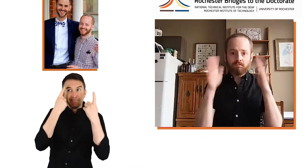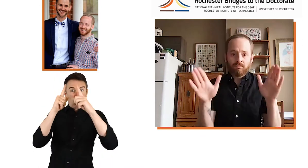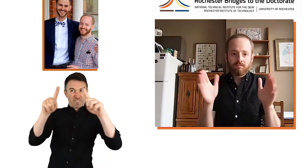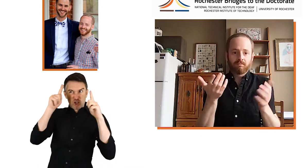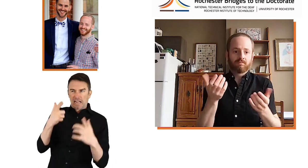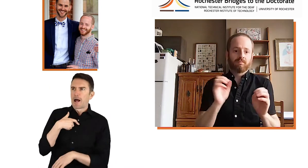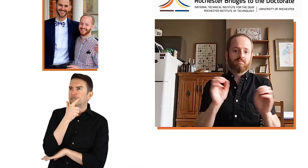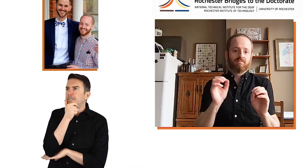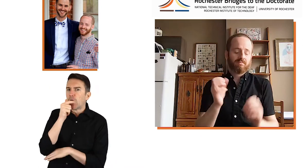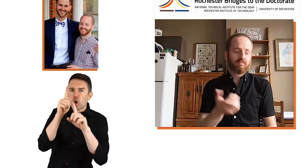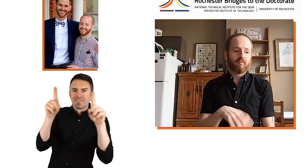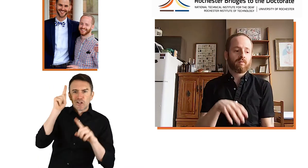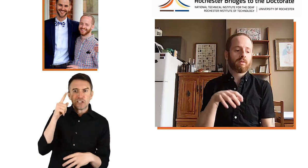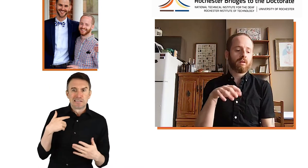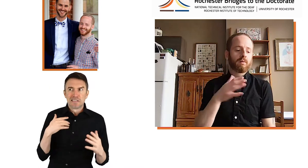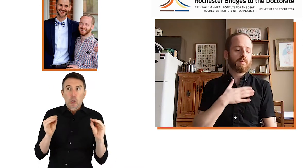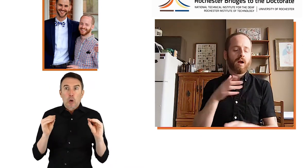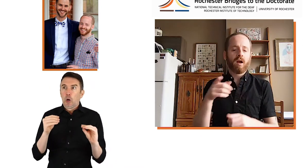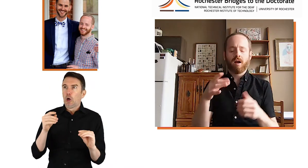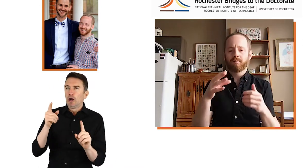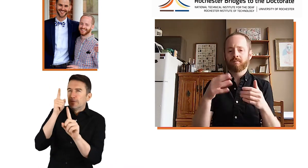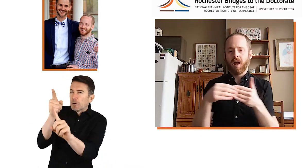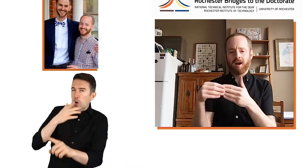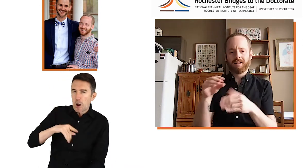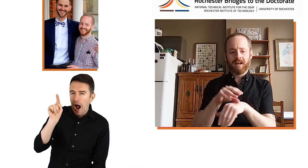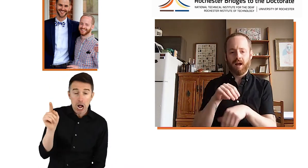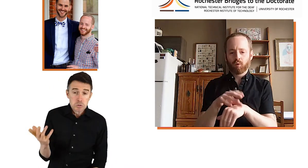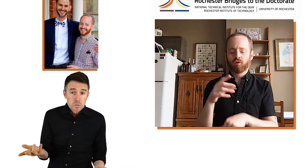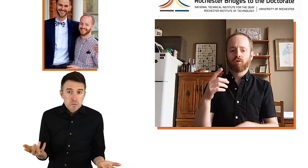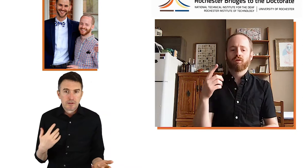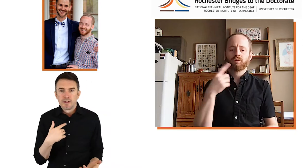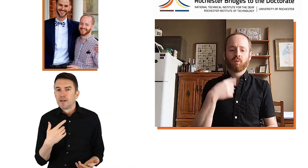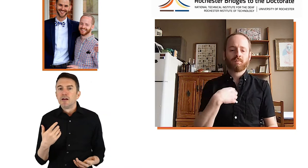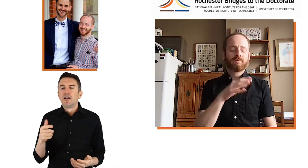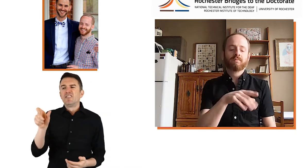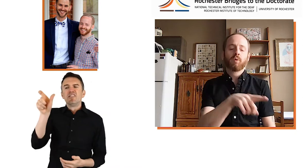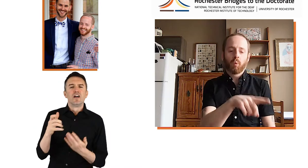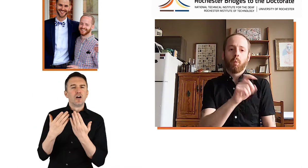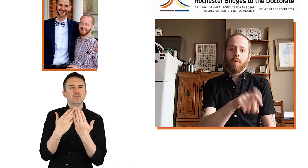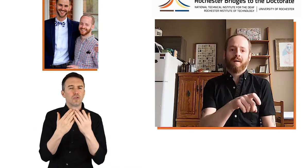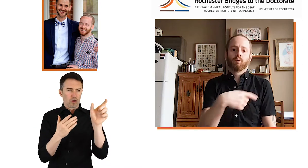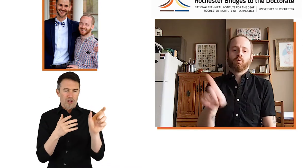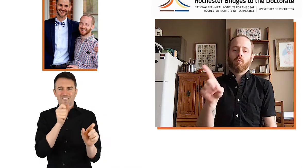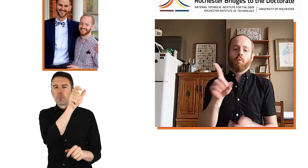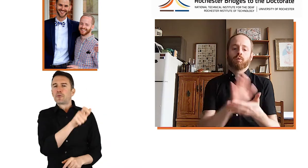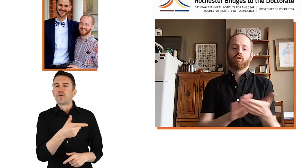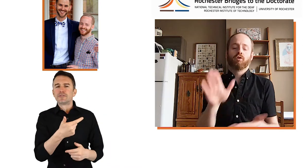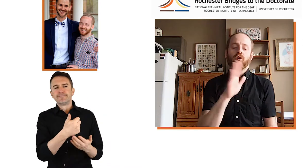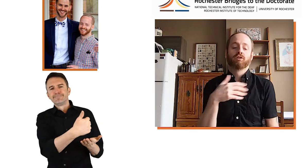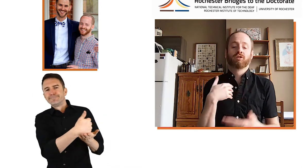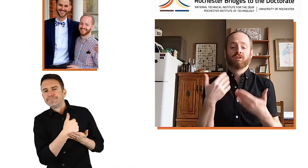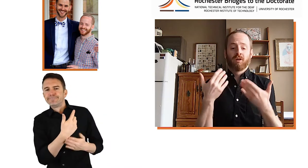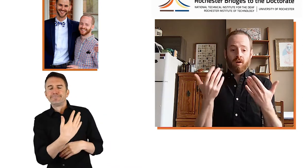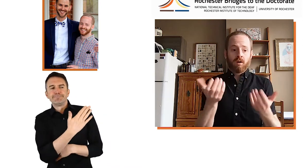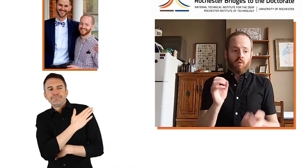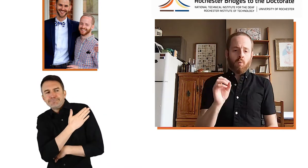year, I was trying to decide which college I wanted to go to. I wasn't sure at that time. But my guidance counselor told me that I needed to